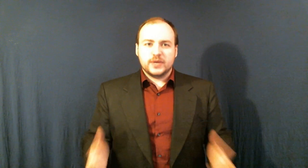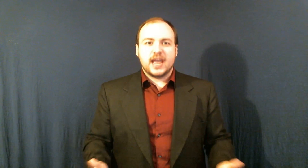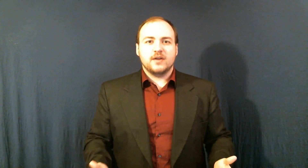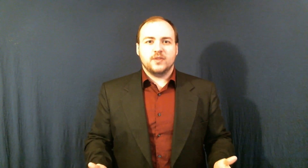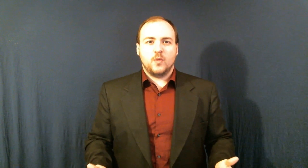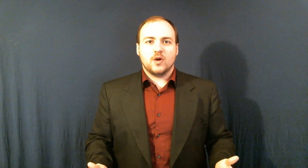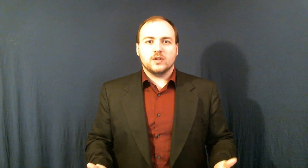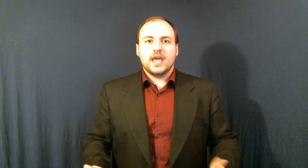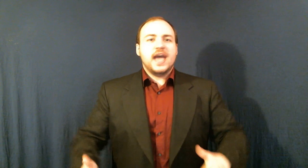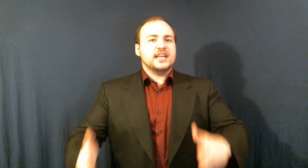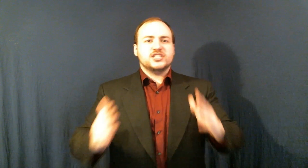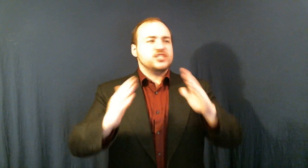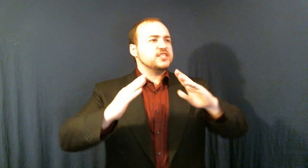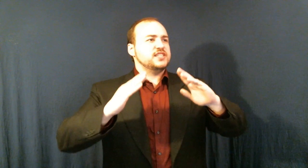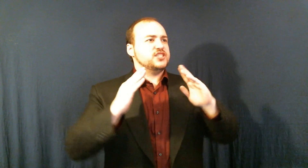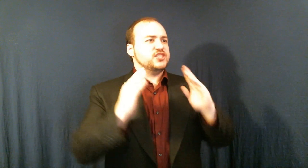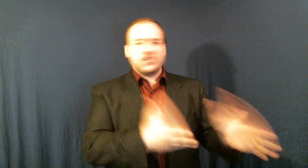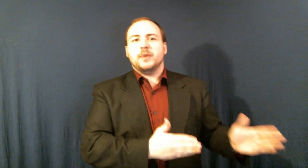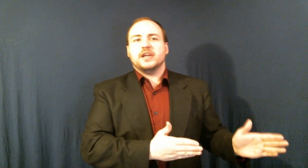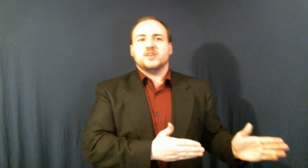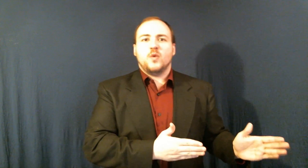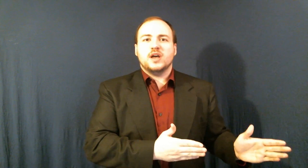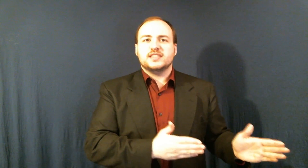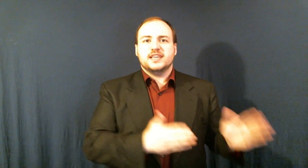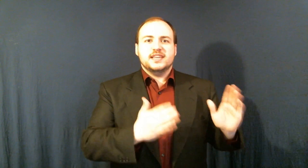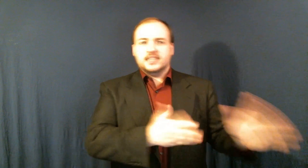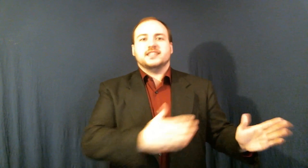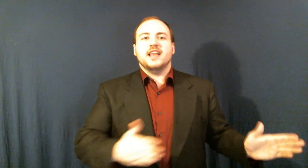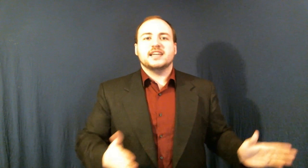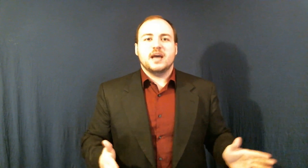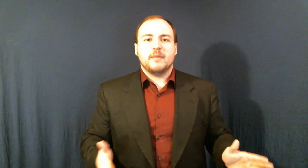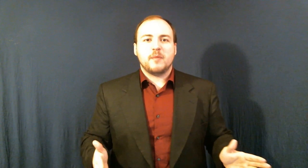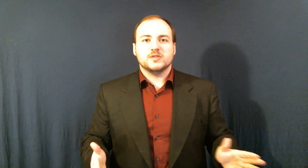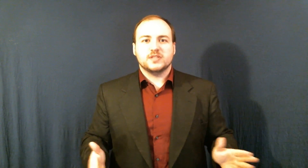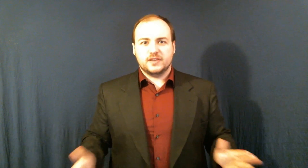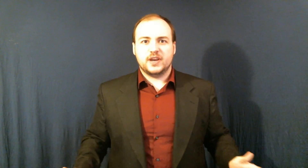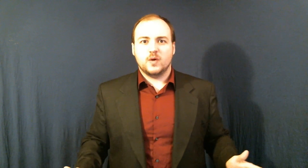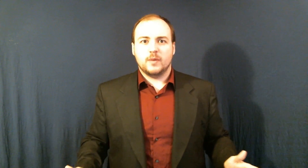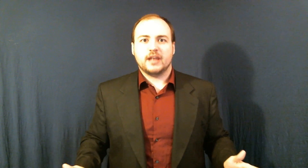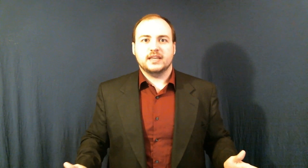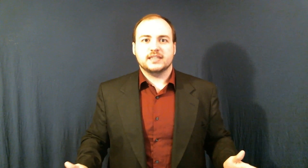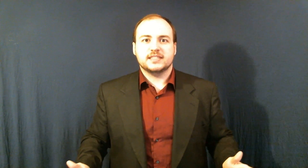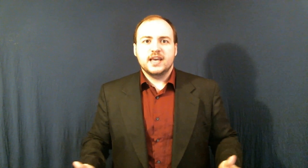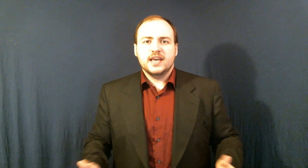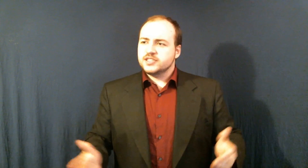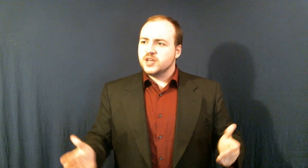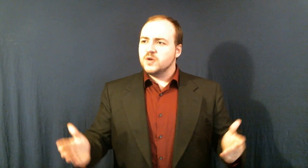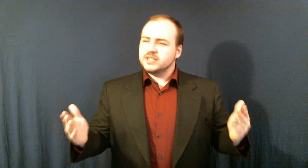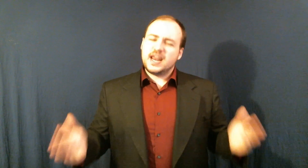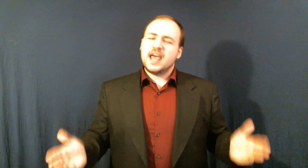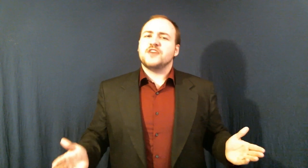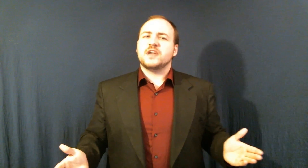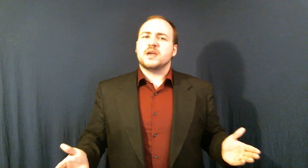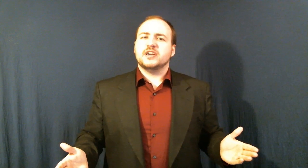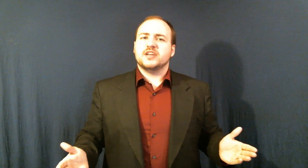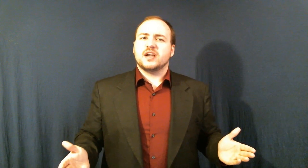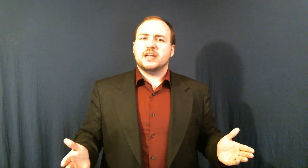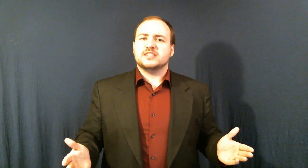going down in the world and it's just as stupid as it was since the last time I posted a video about this. So, today I think I'm going to talk about